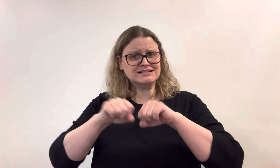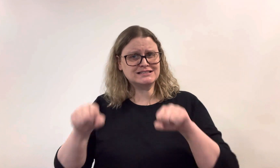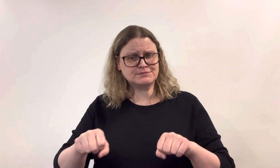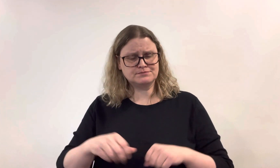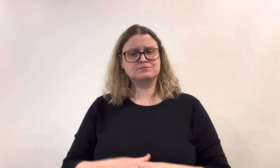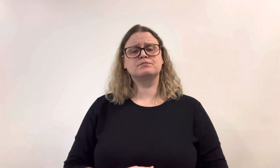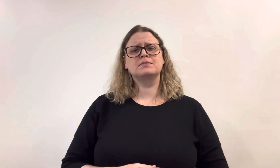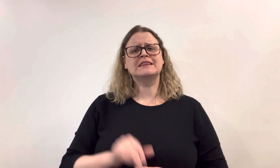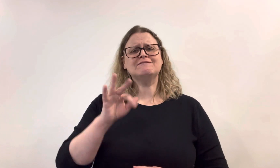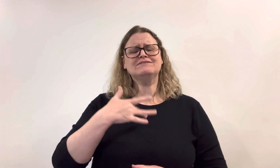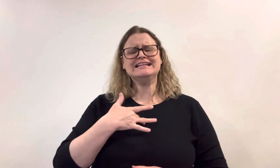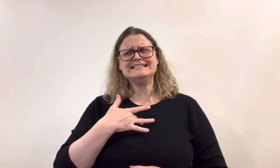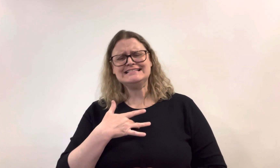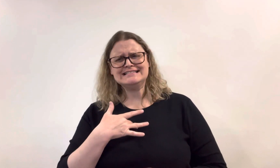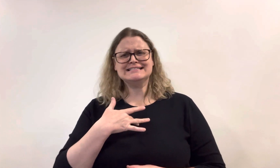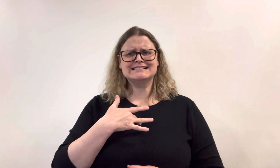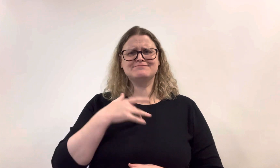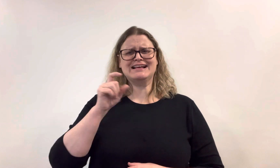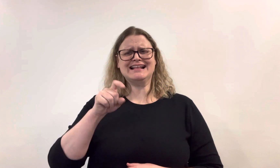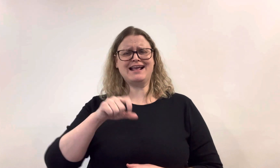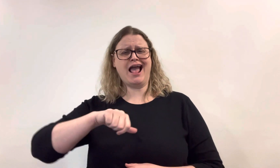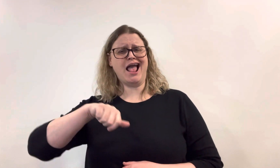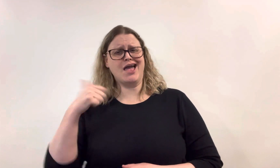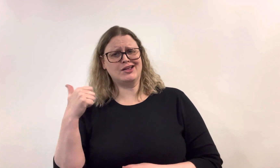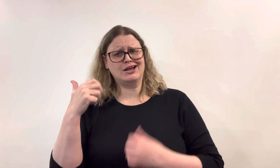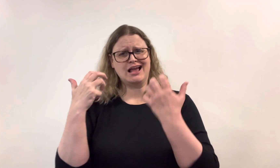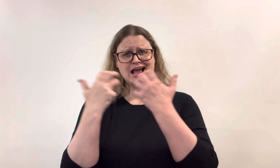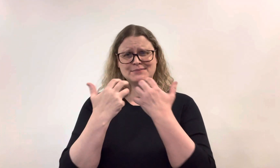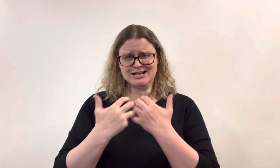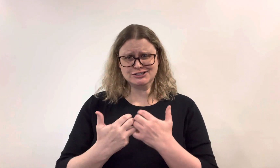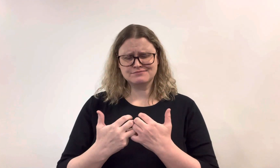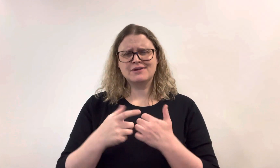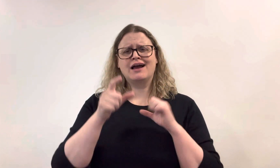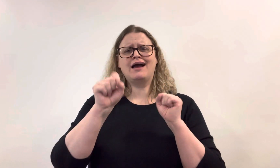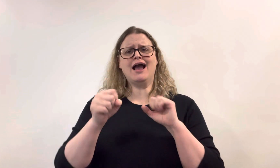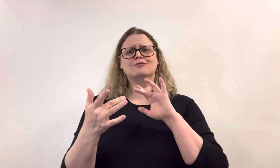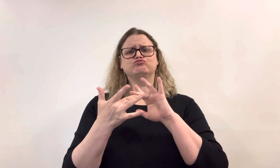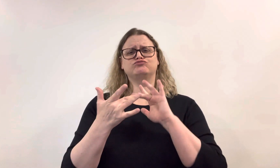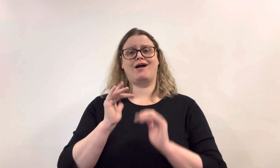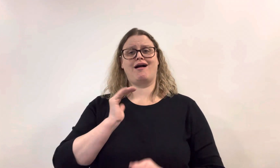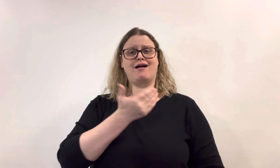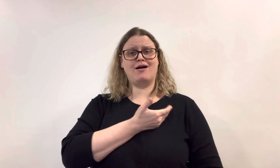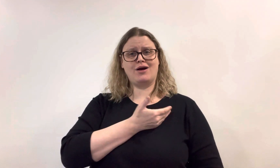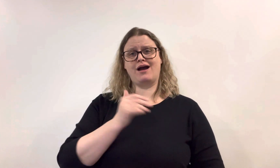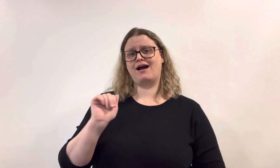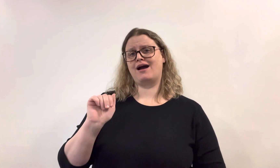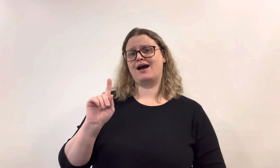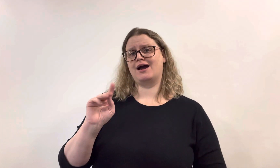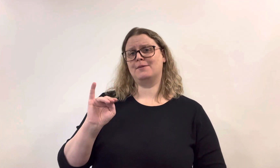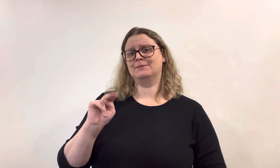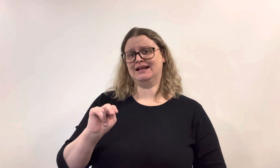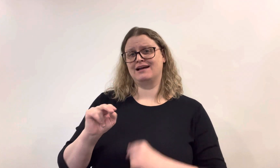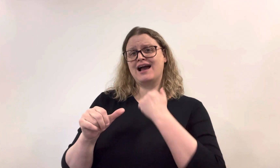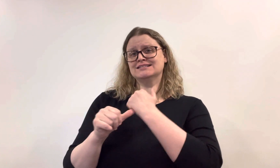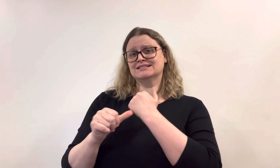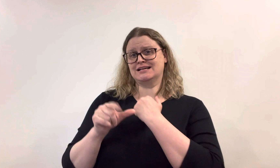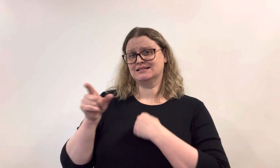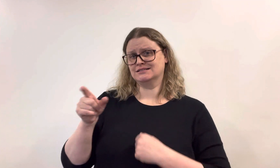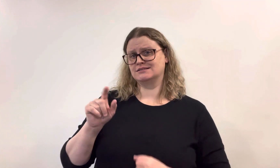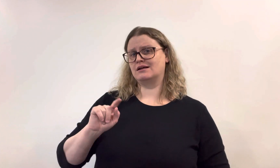CART captioning, and assistive listening systems. If you need other accommodations, please reach out to our Administrative